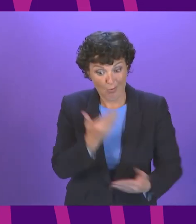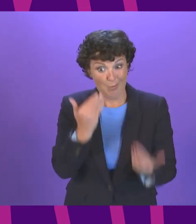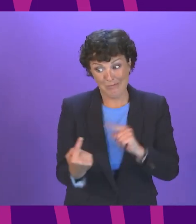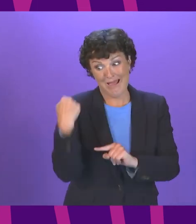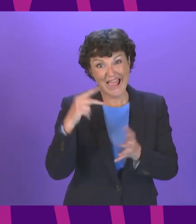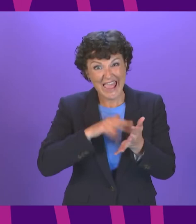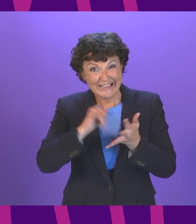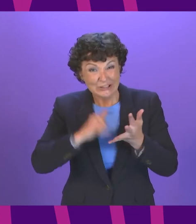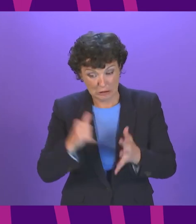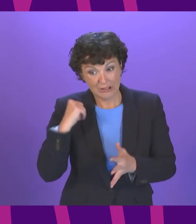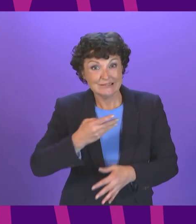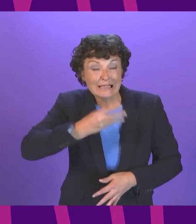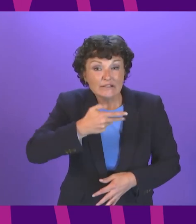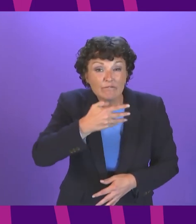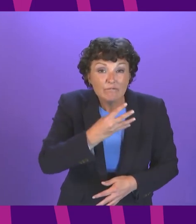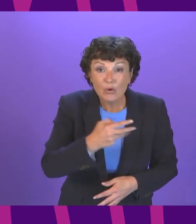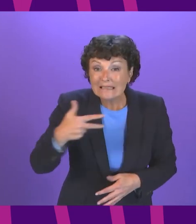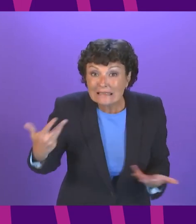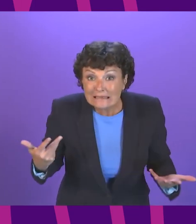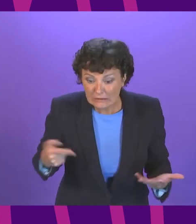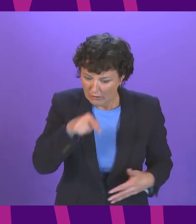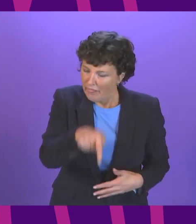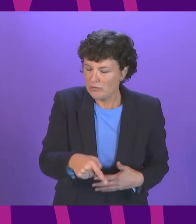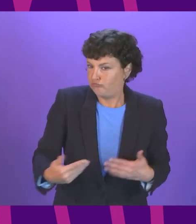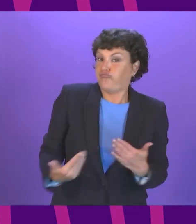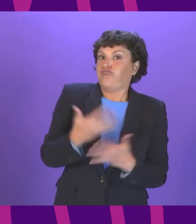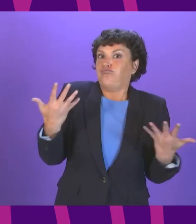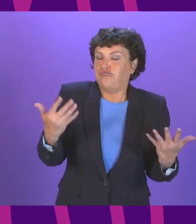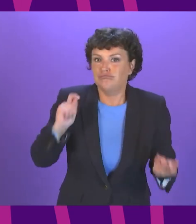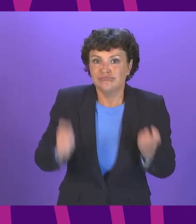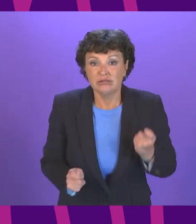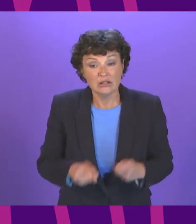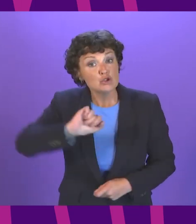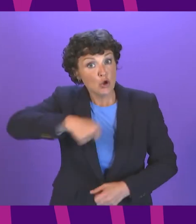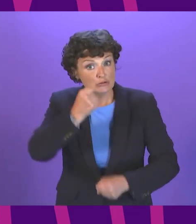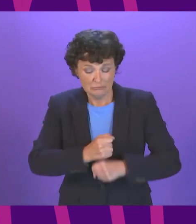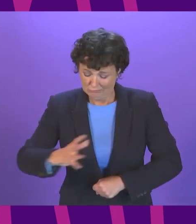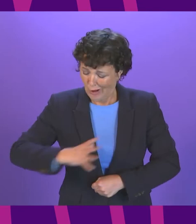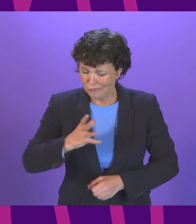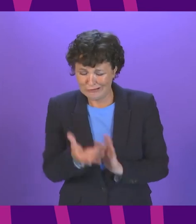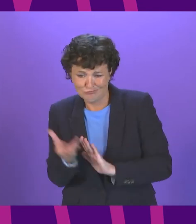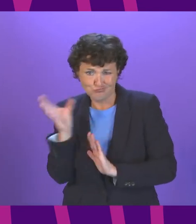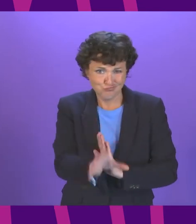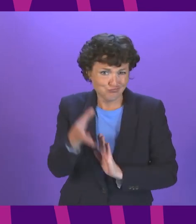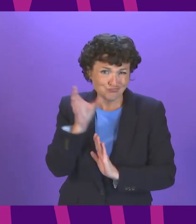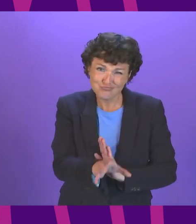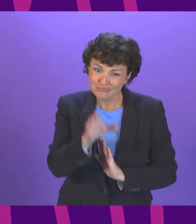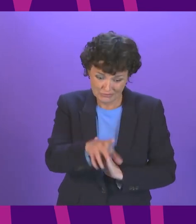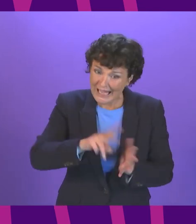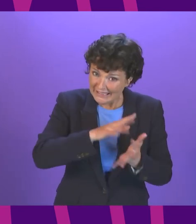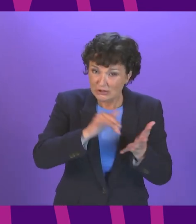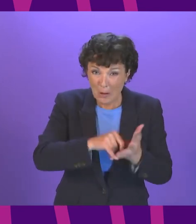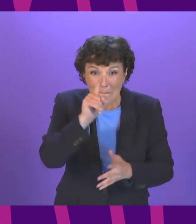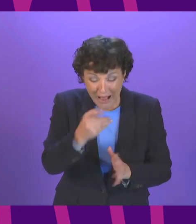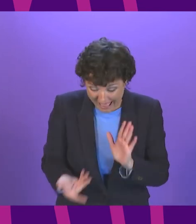focused on their individual journey Scottish Government is already investing record amounts in the NHS but this 20% increase